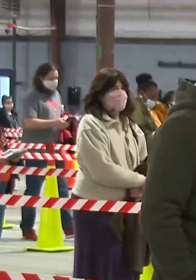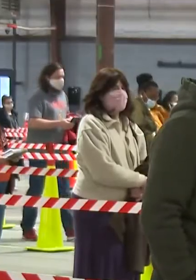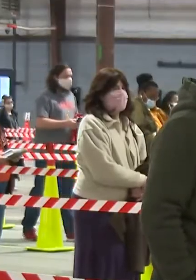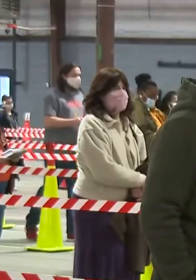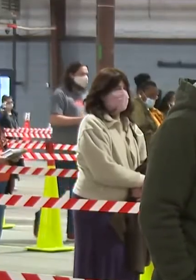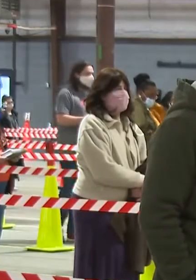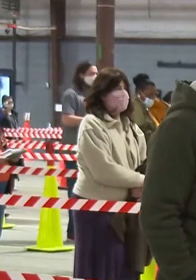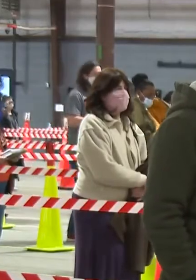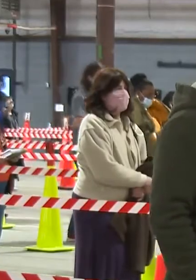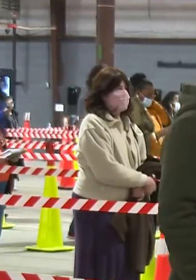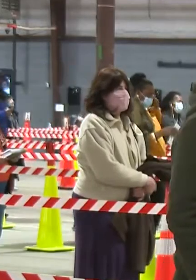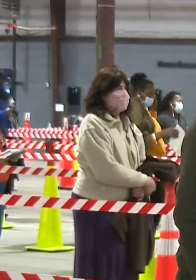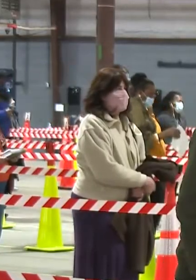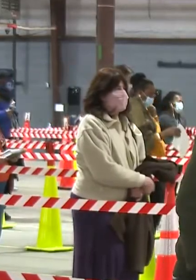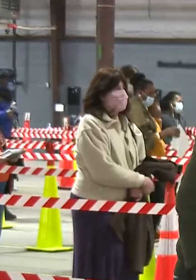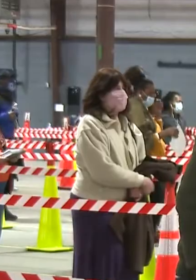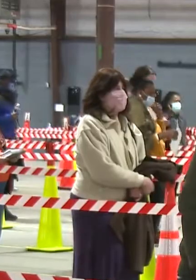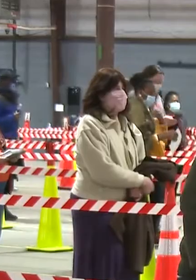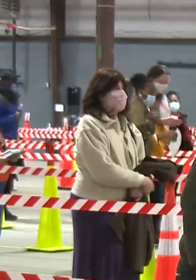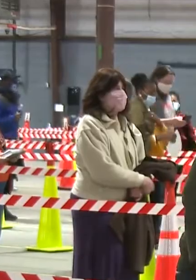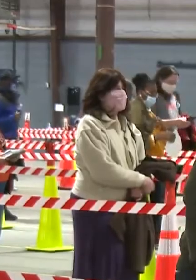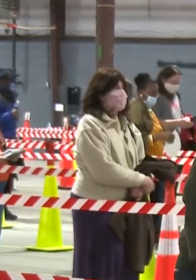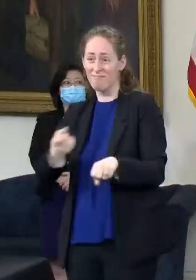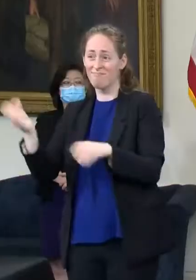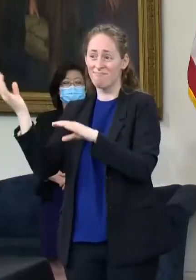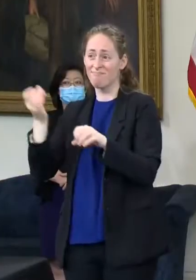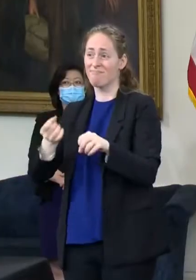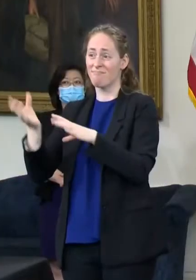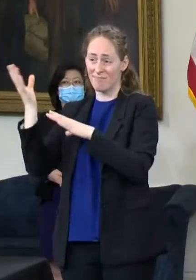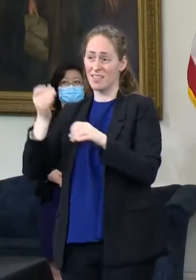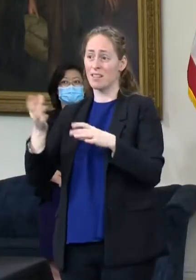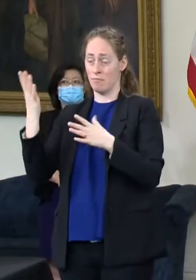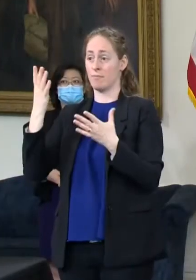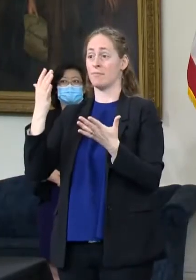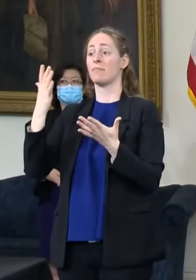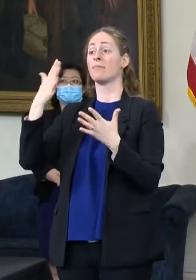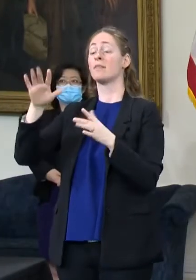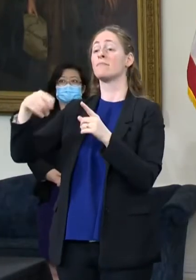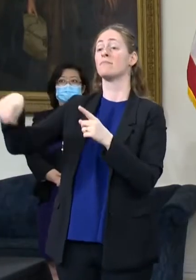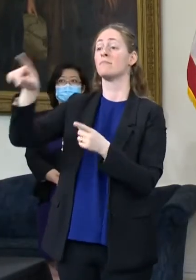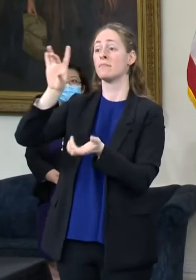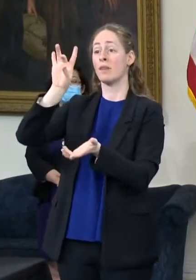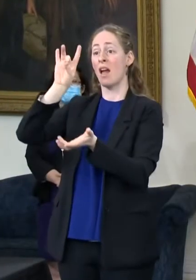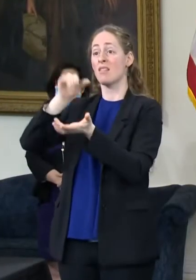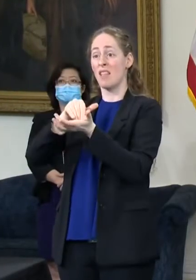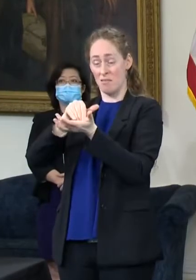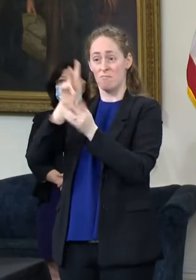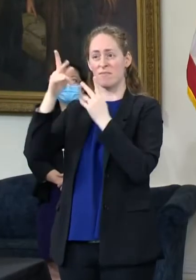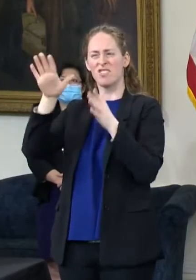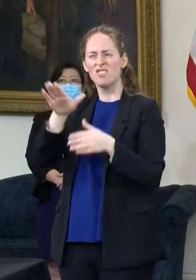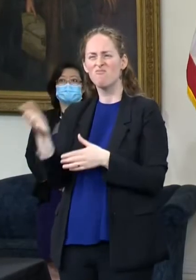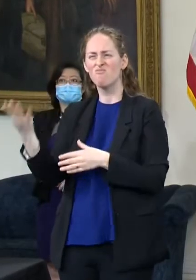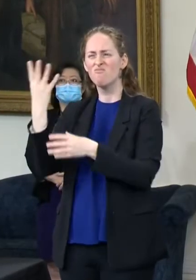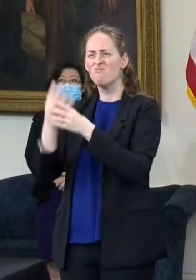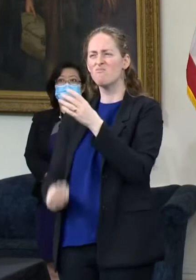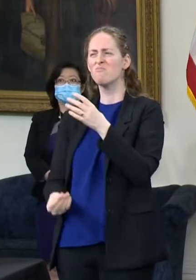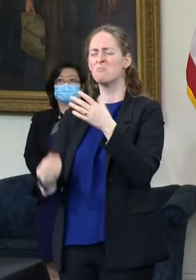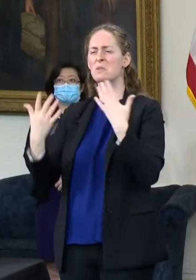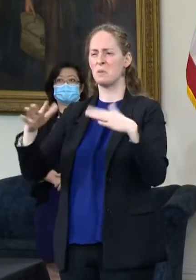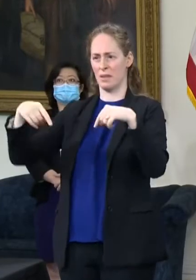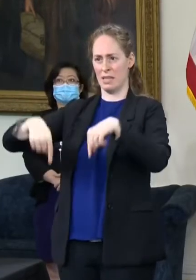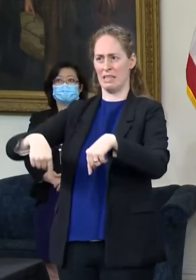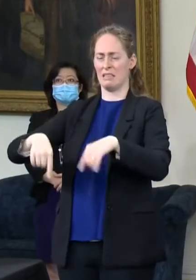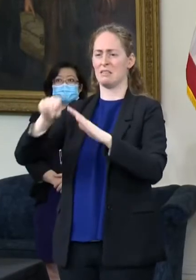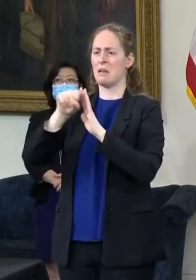will be eligible to sign up. More than 8,000 Marylanders have died from the coronavirus. But each